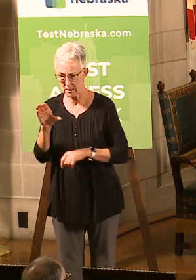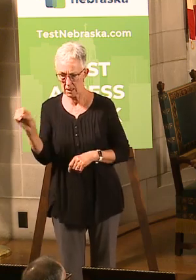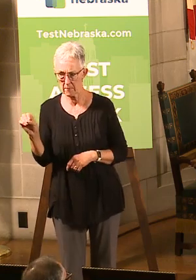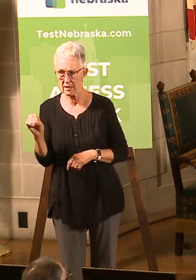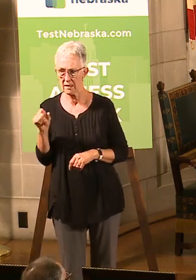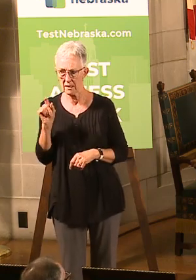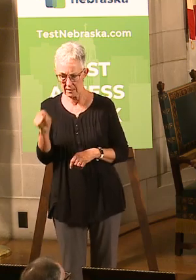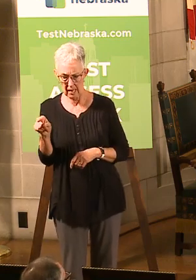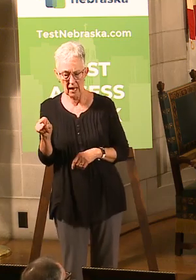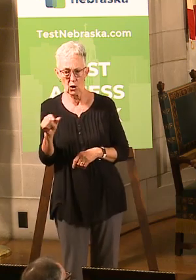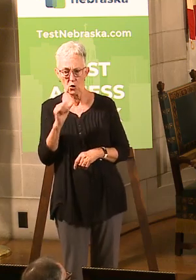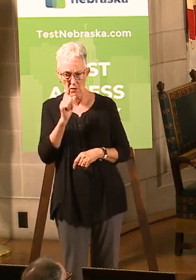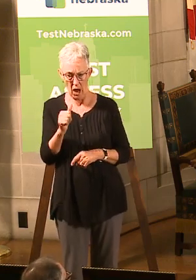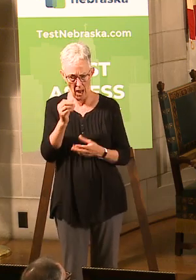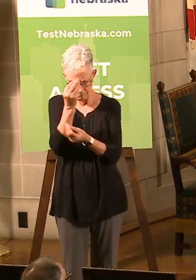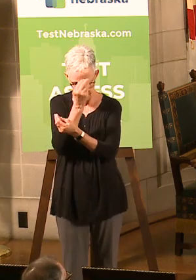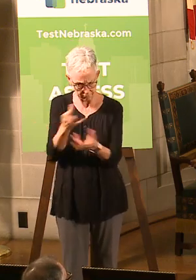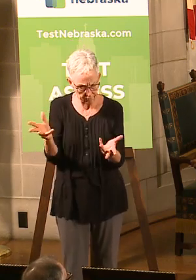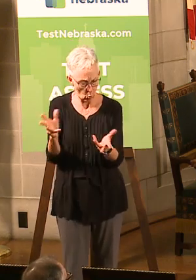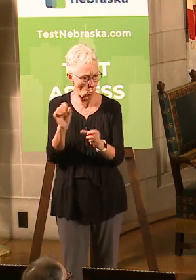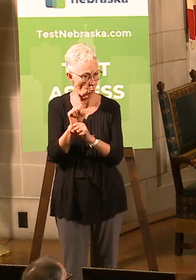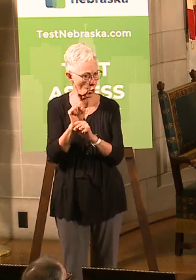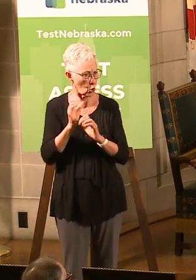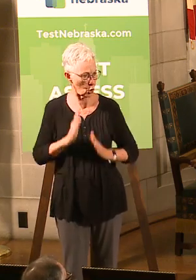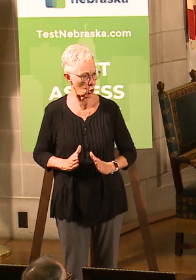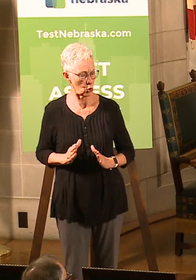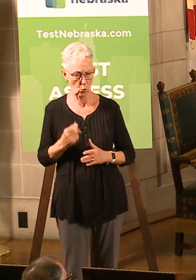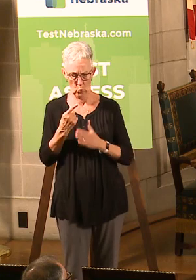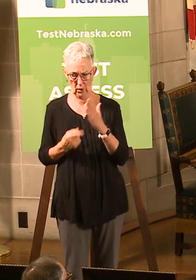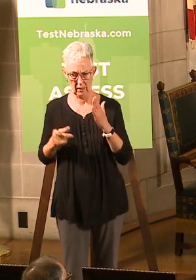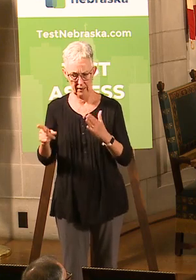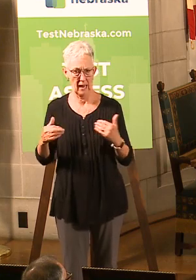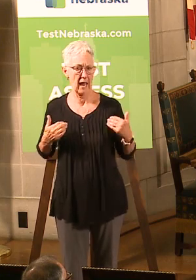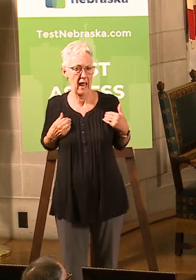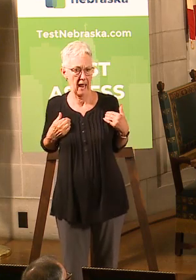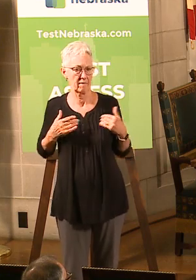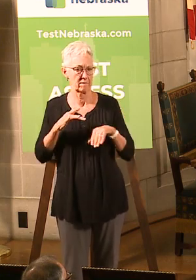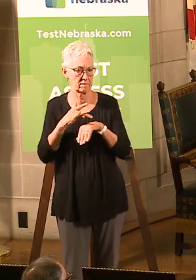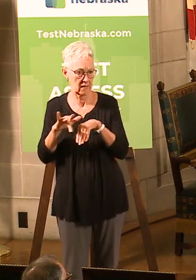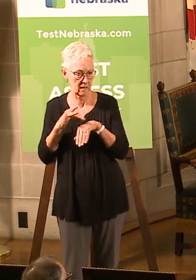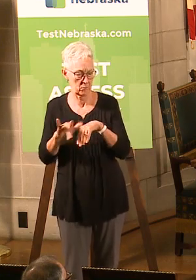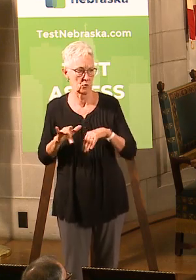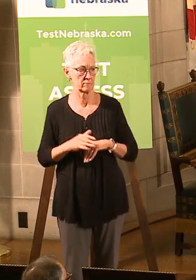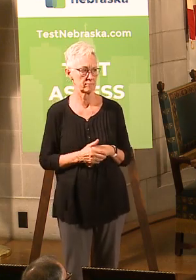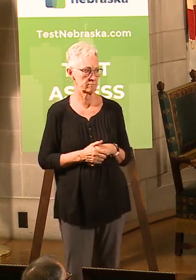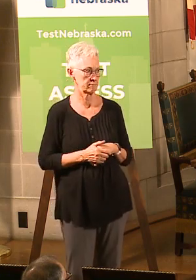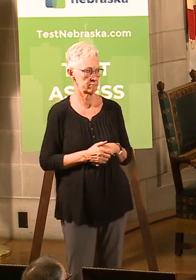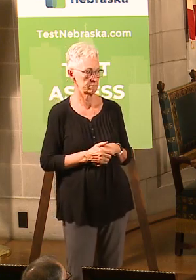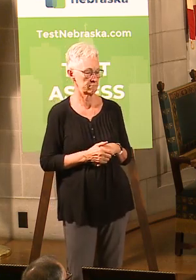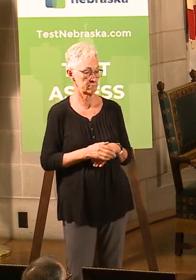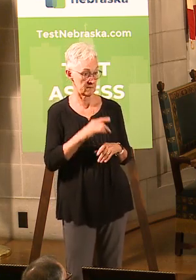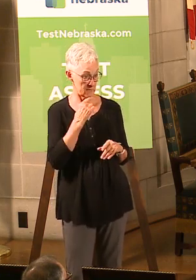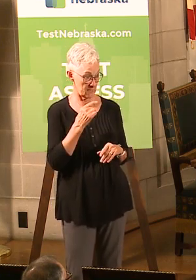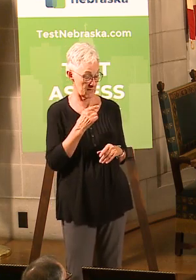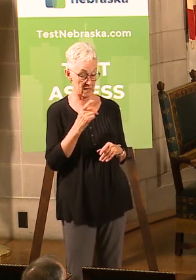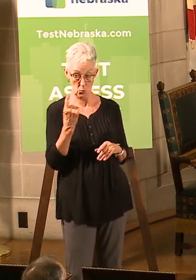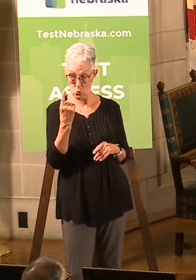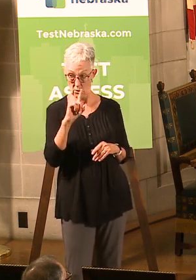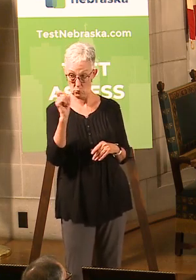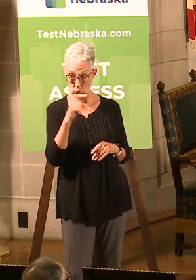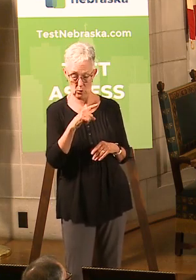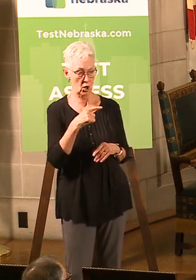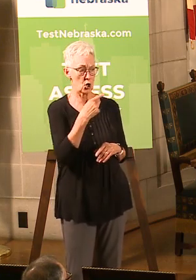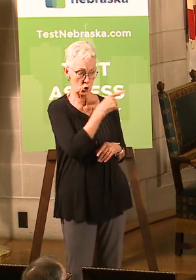understanding if those things are available. In fact, actually, I think Christina's got another question here. Were you surprised that less than half of workers said they were being